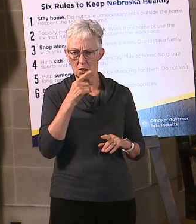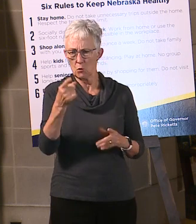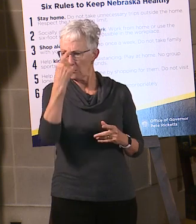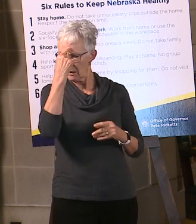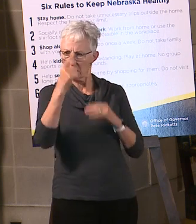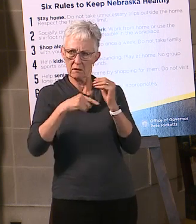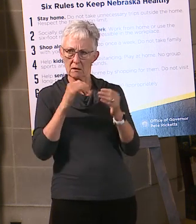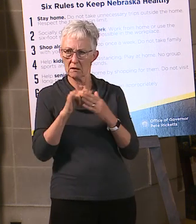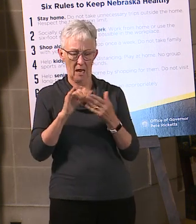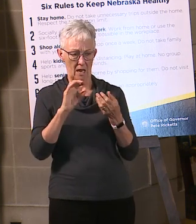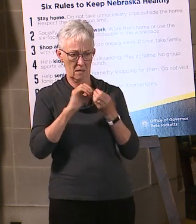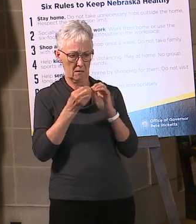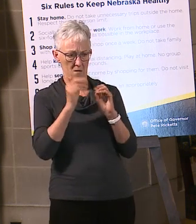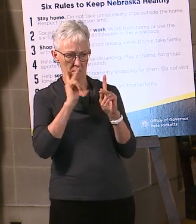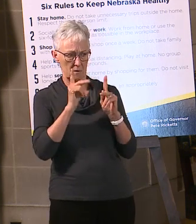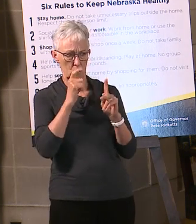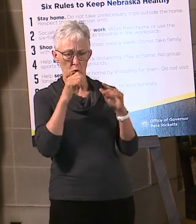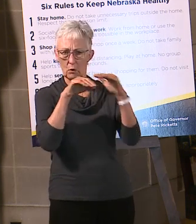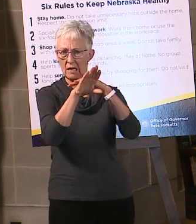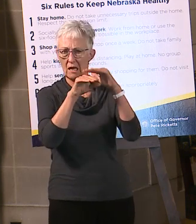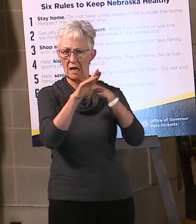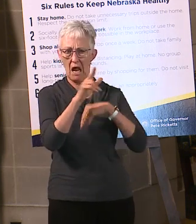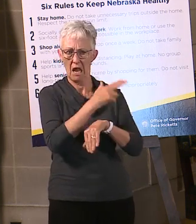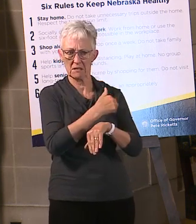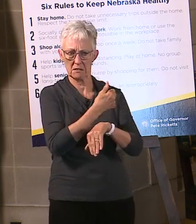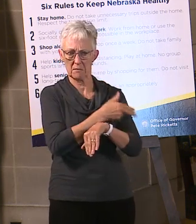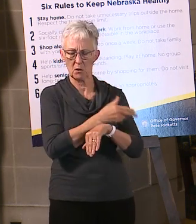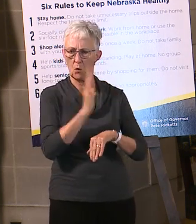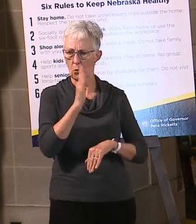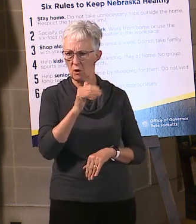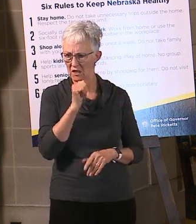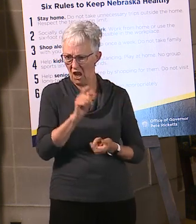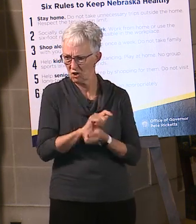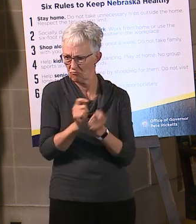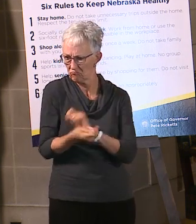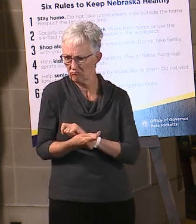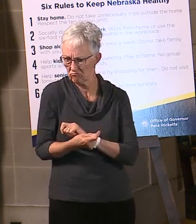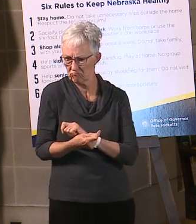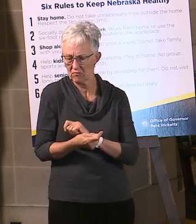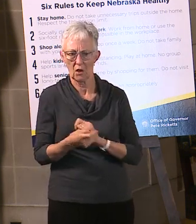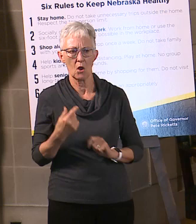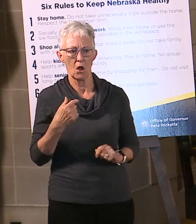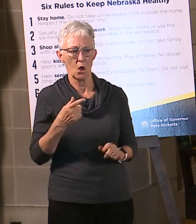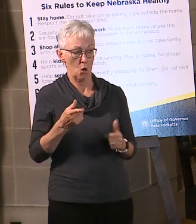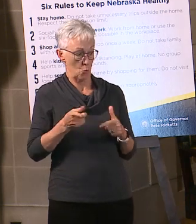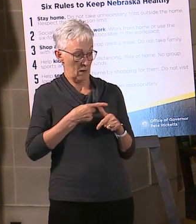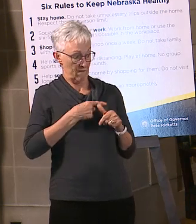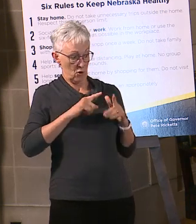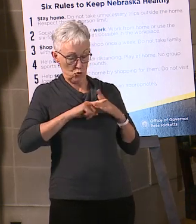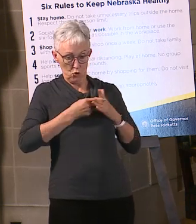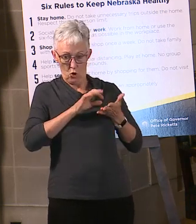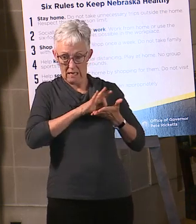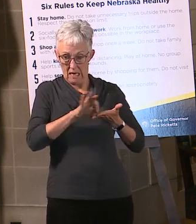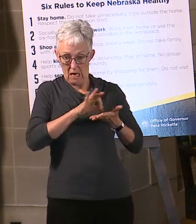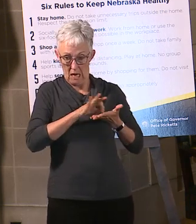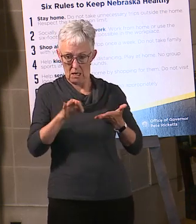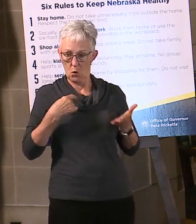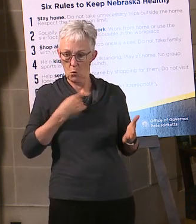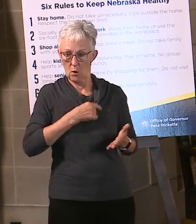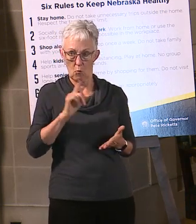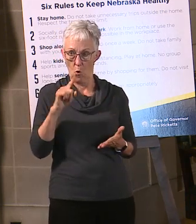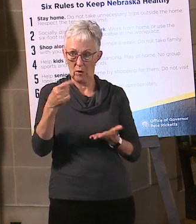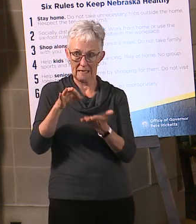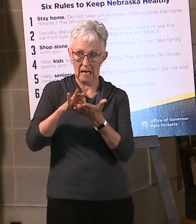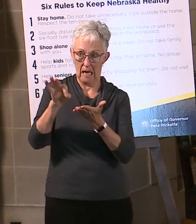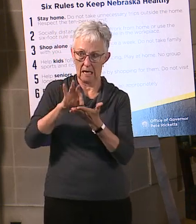But when this emergency first started, we were really only testing people who were presenting to the hospital. So of course, by definition, if you're testing